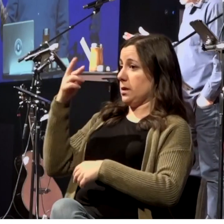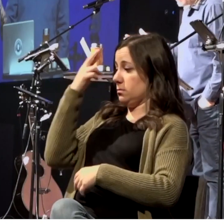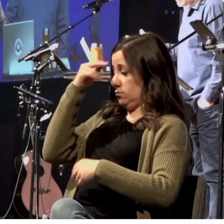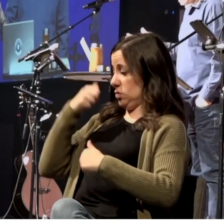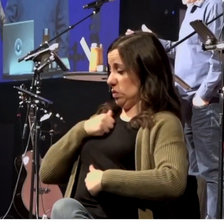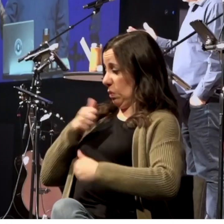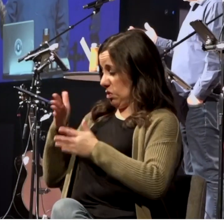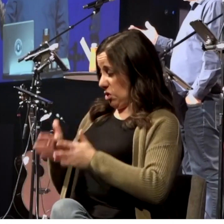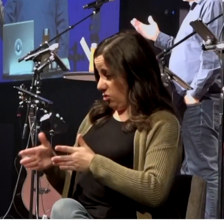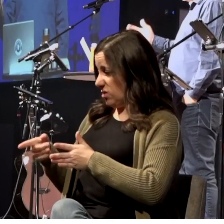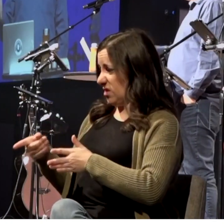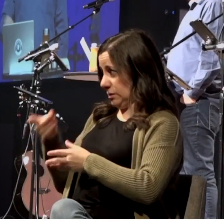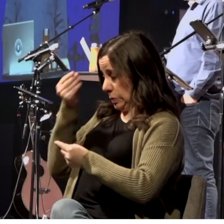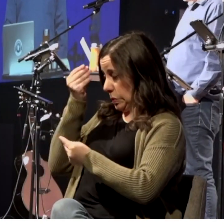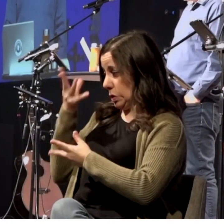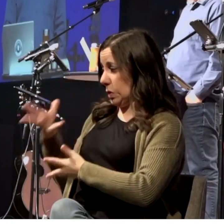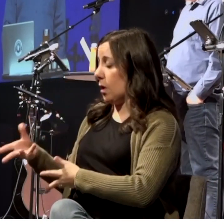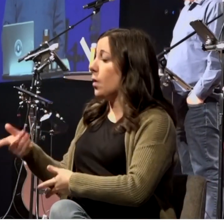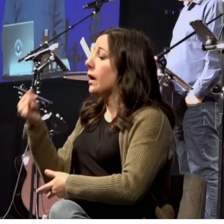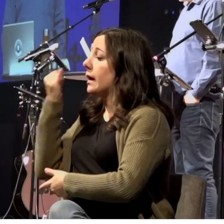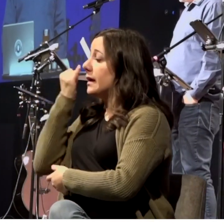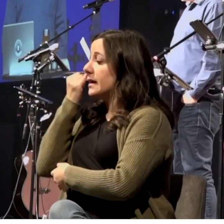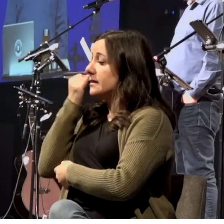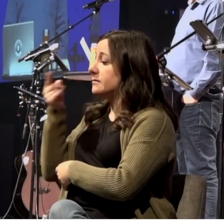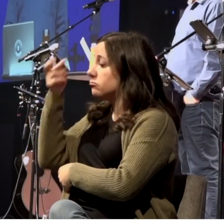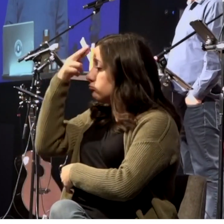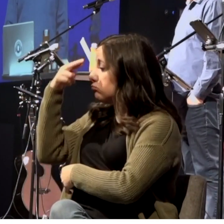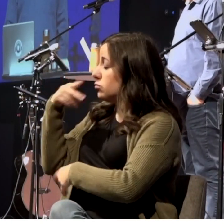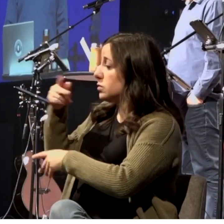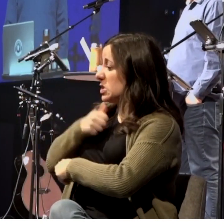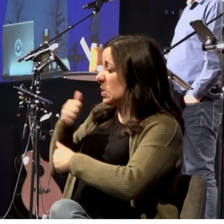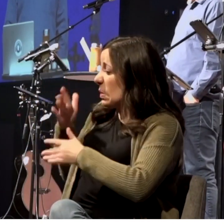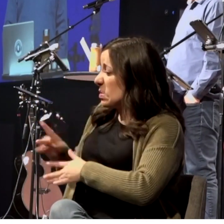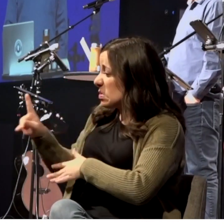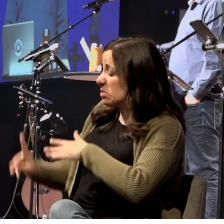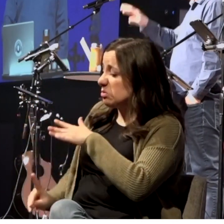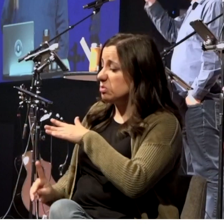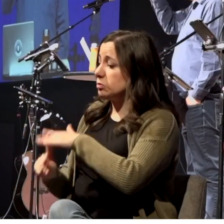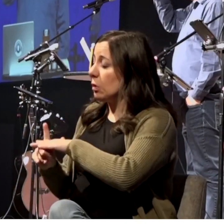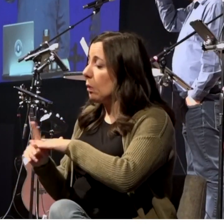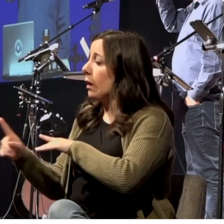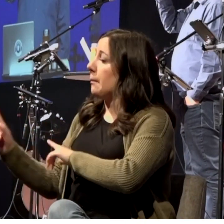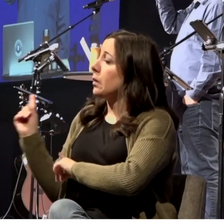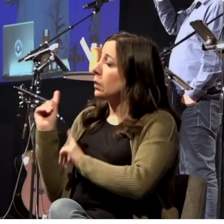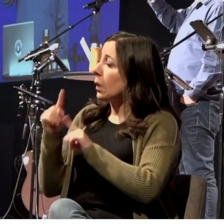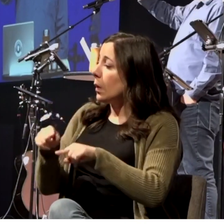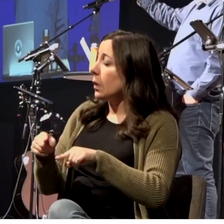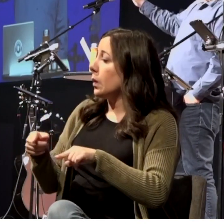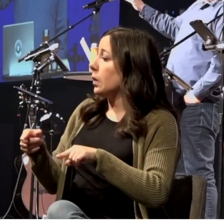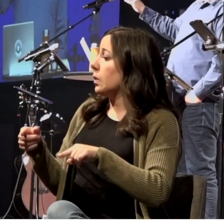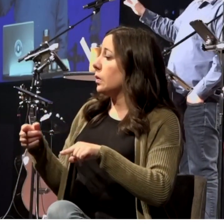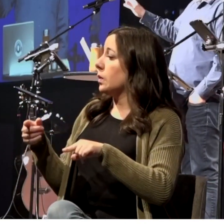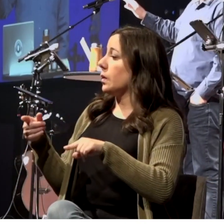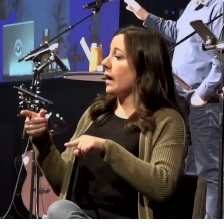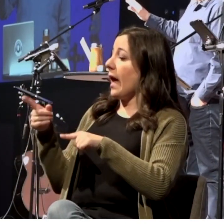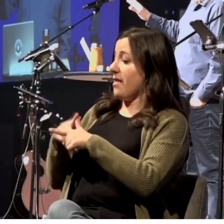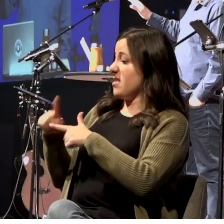hey, if you go and if you retire in Philippi,